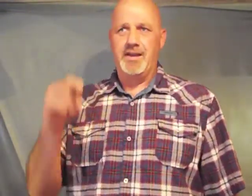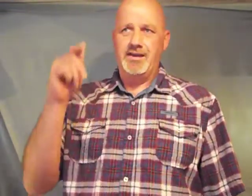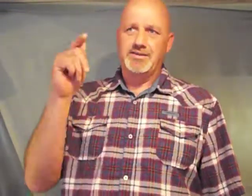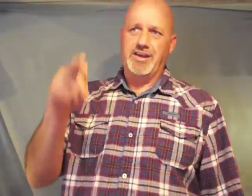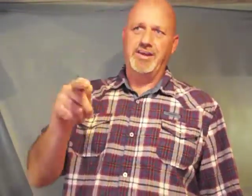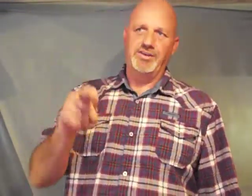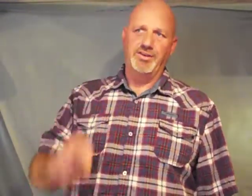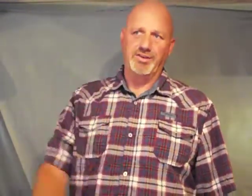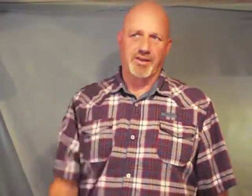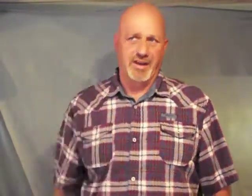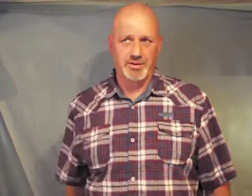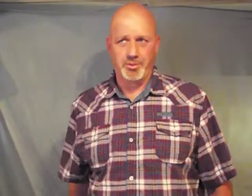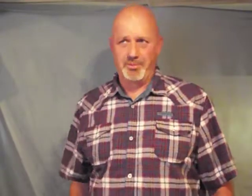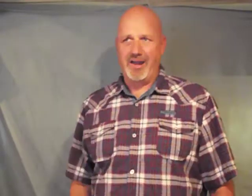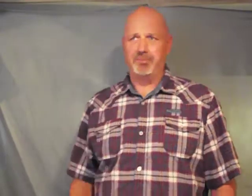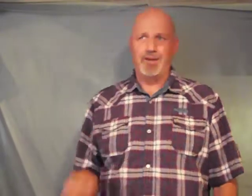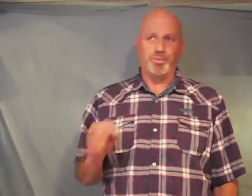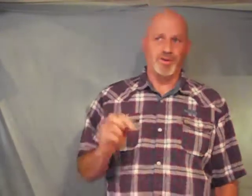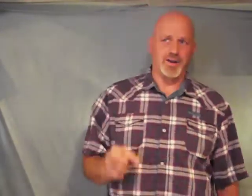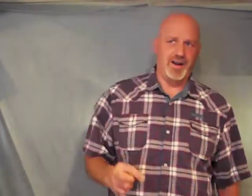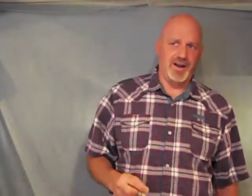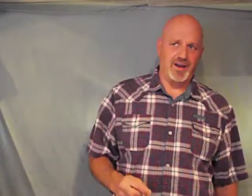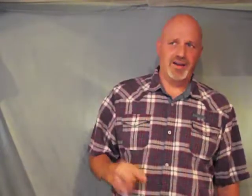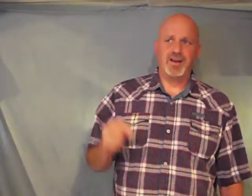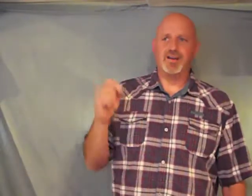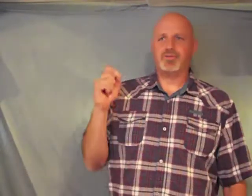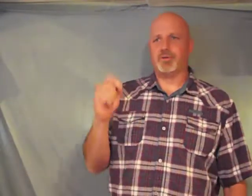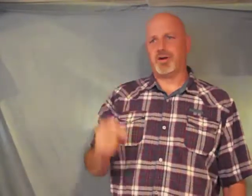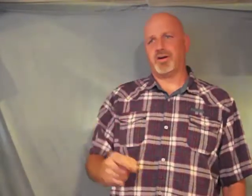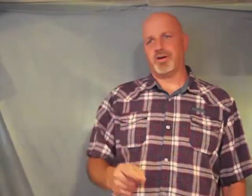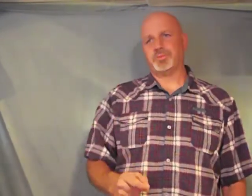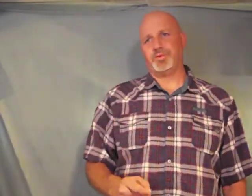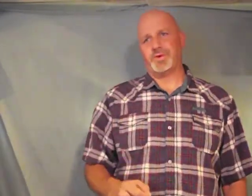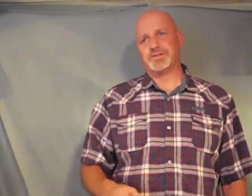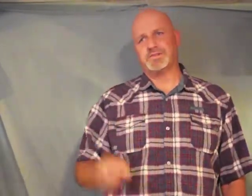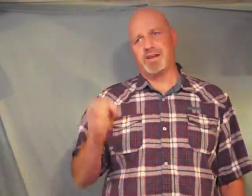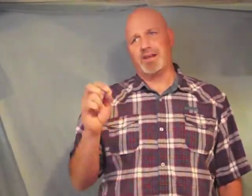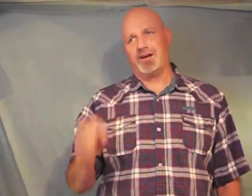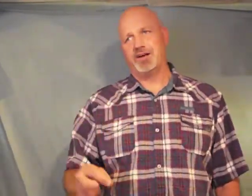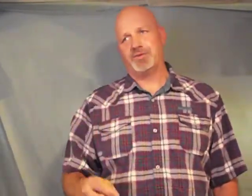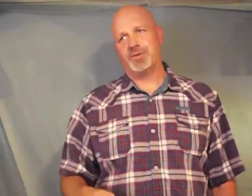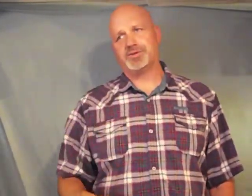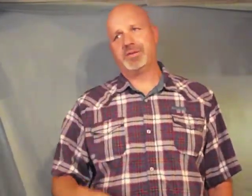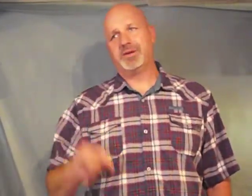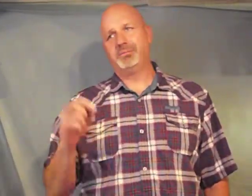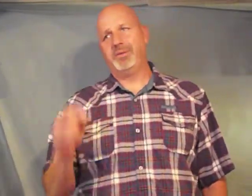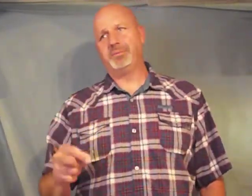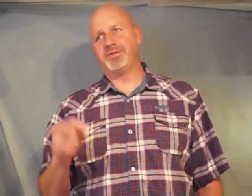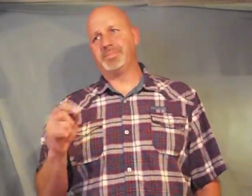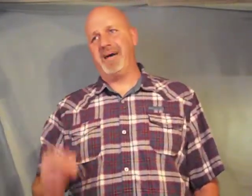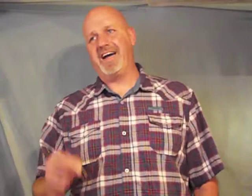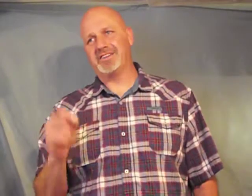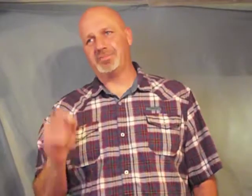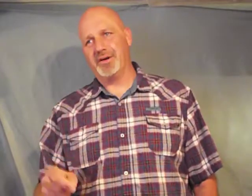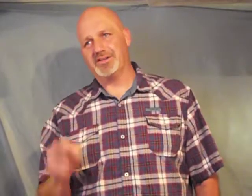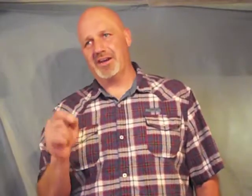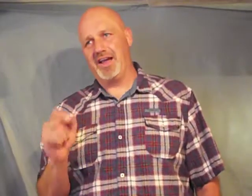Satan you and your kingdom are bound by the word of God from our armed forces and law enforcement members past present and